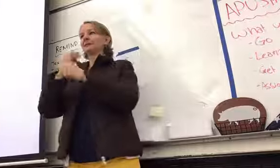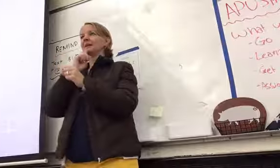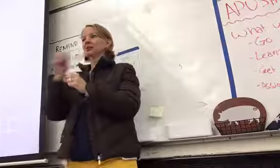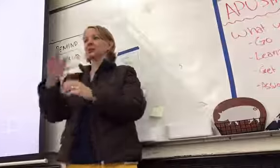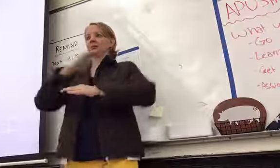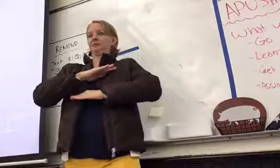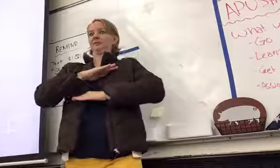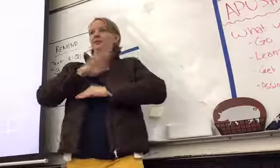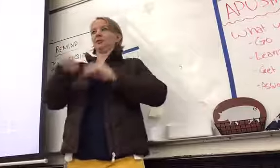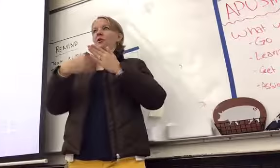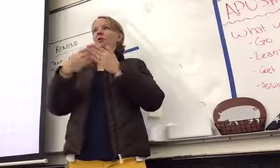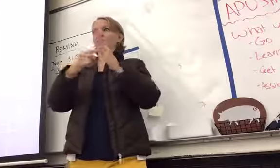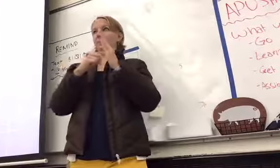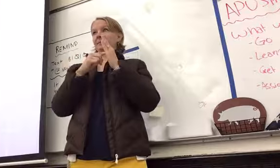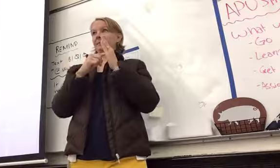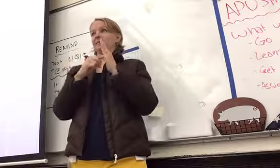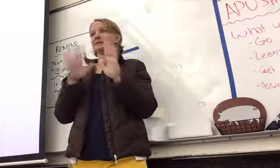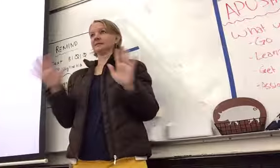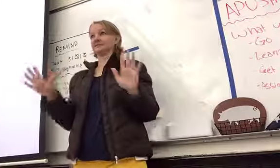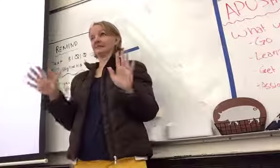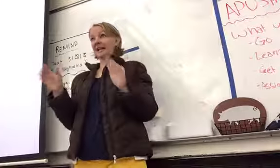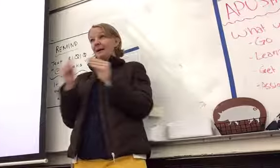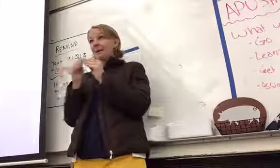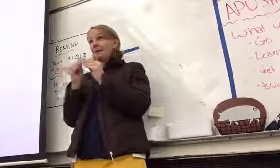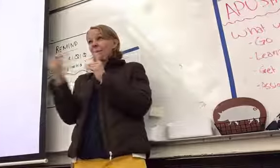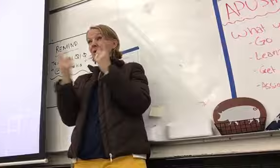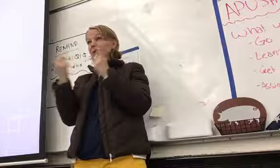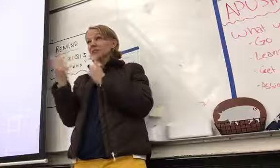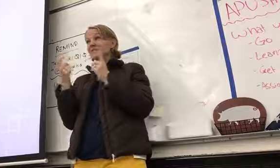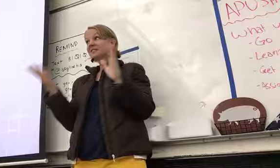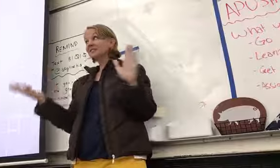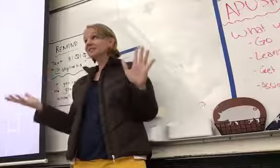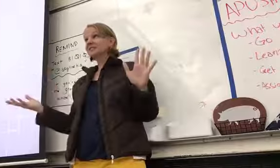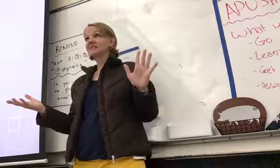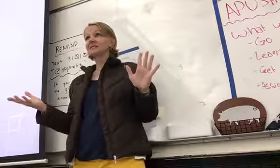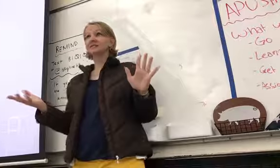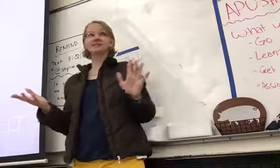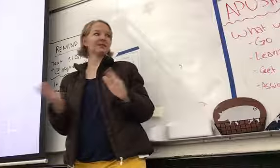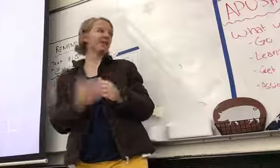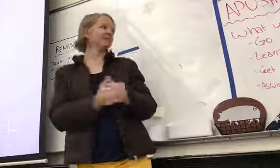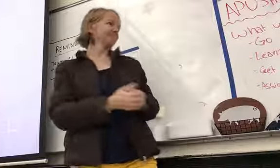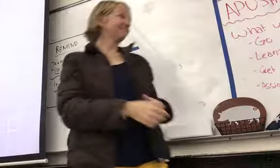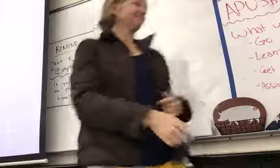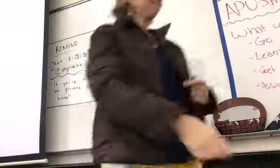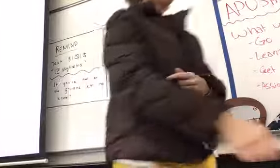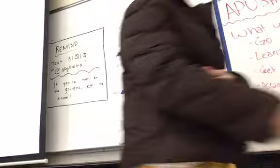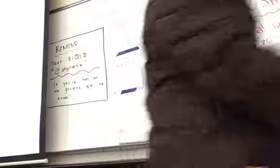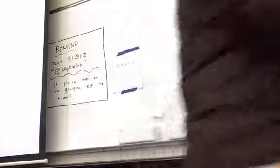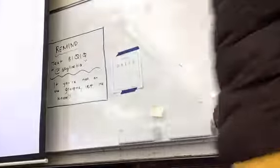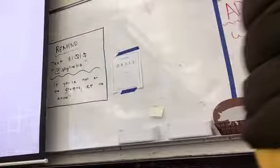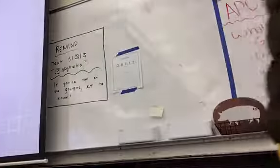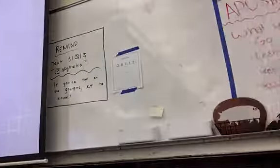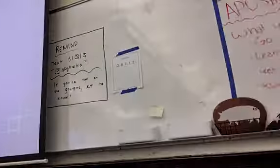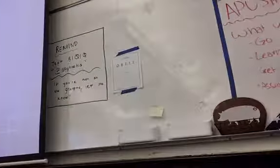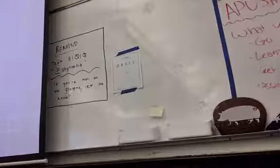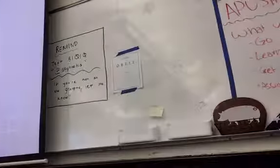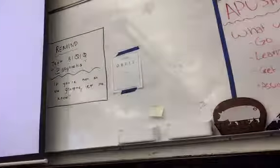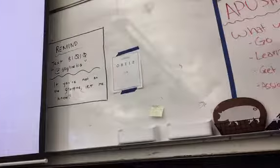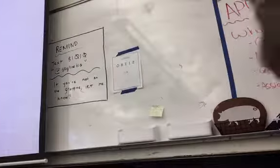the requirements. Any more questions before we get started? All right, okay. So we're going to go ahead and get